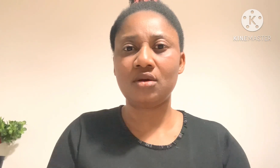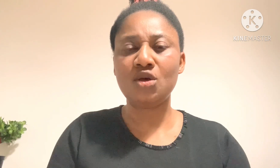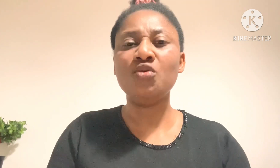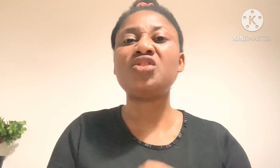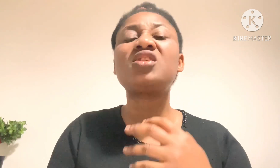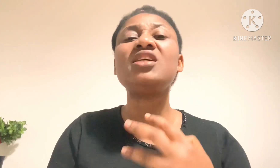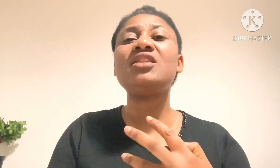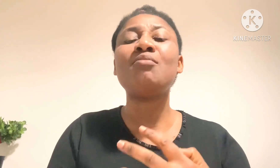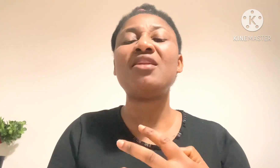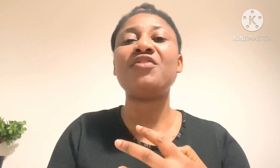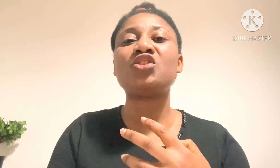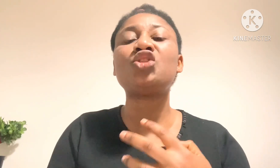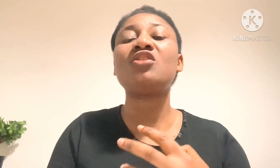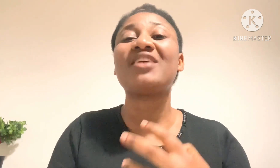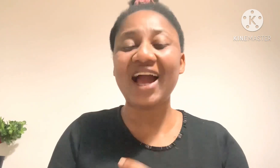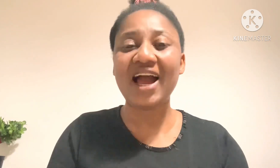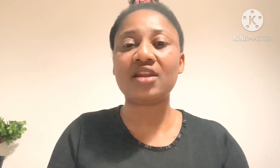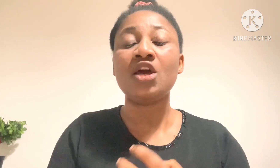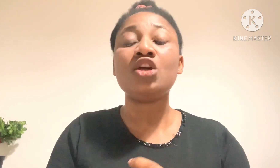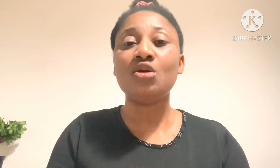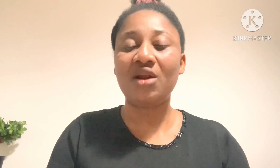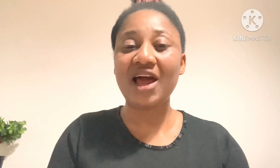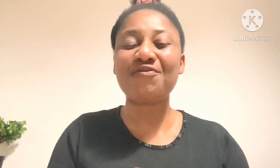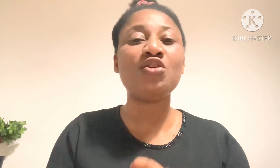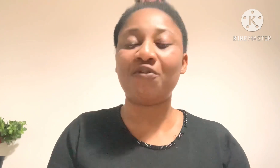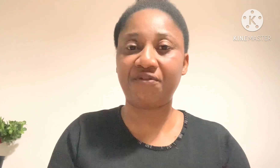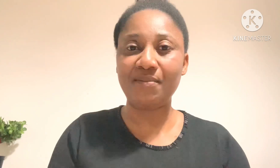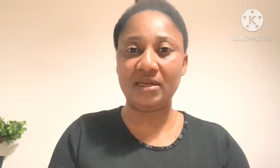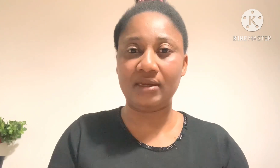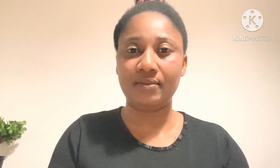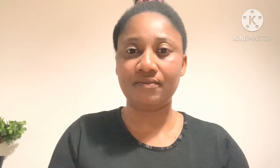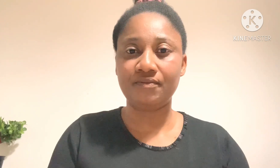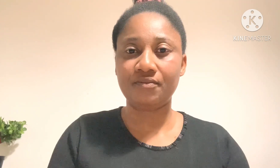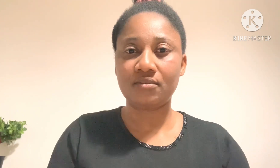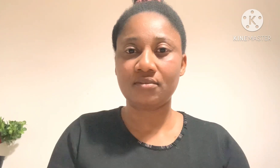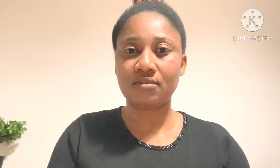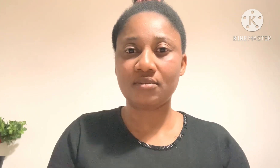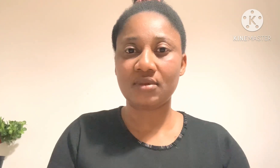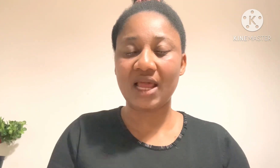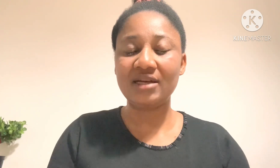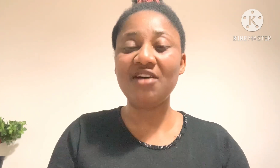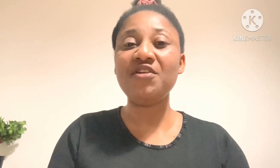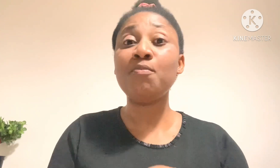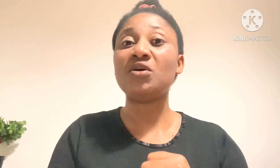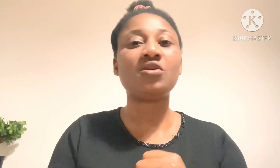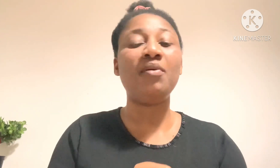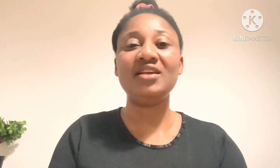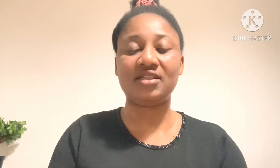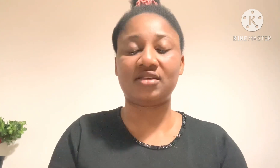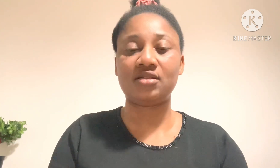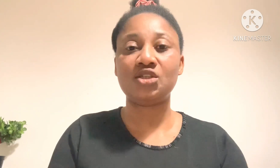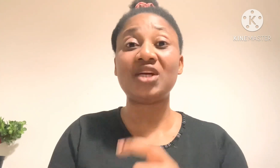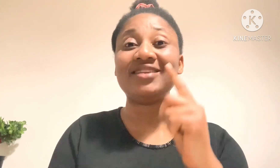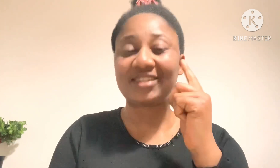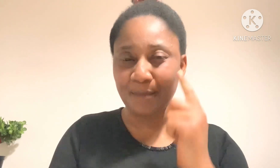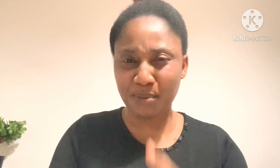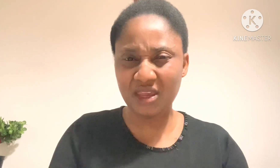You will see the manifestation of God. In your life. In your family. And every impossibility. Shall disappear.